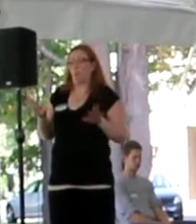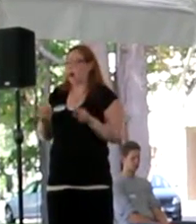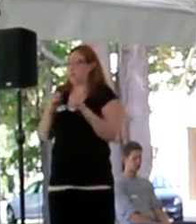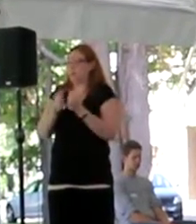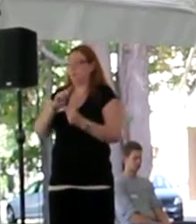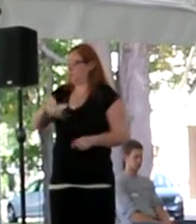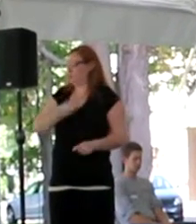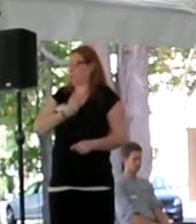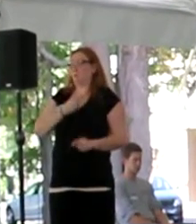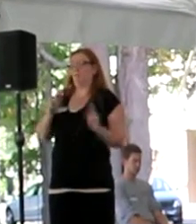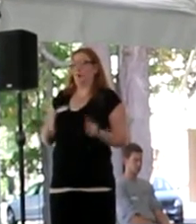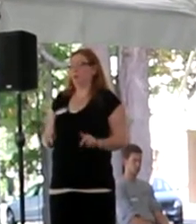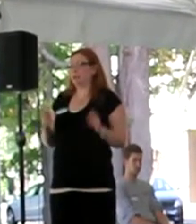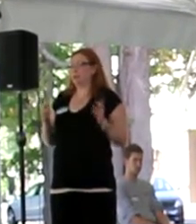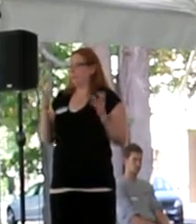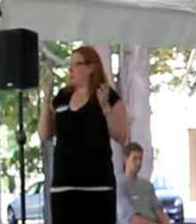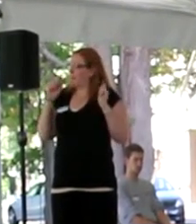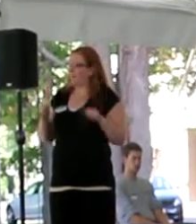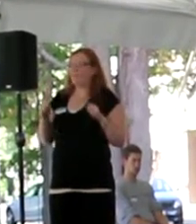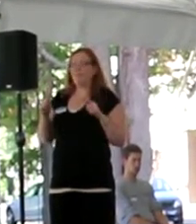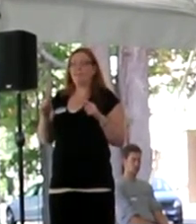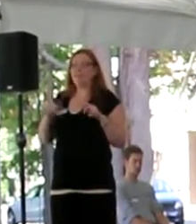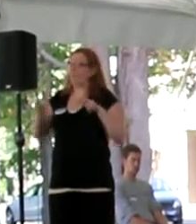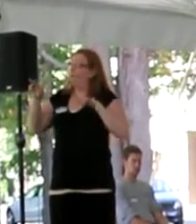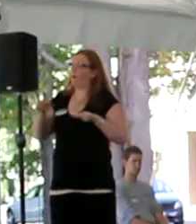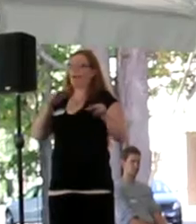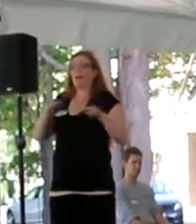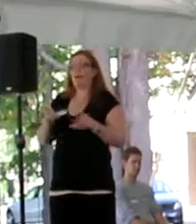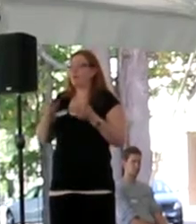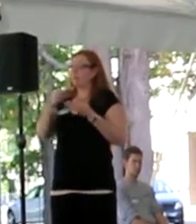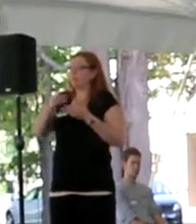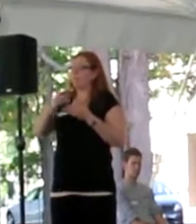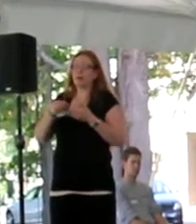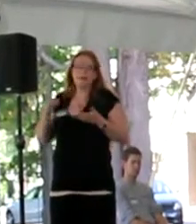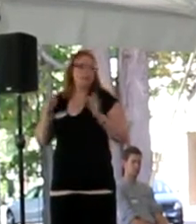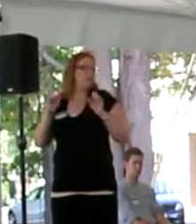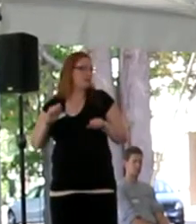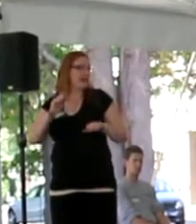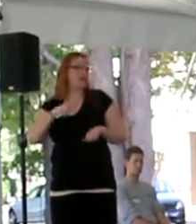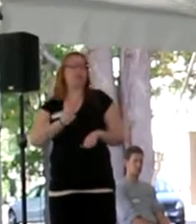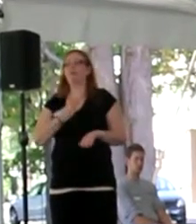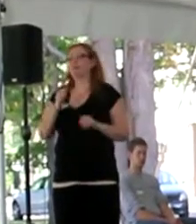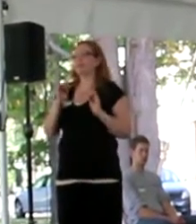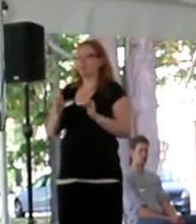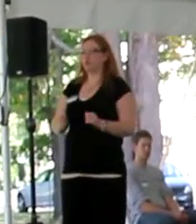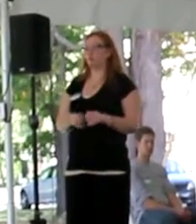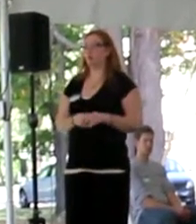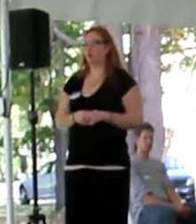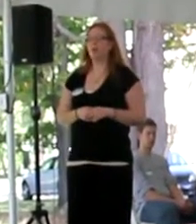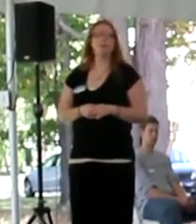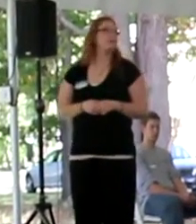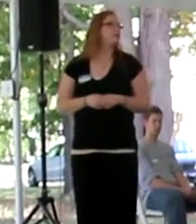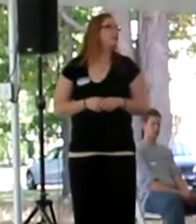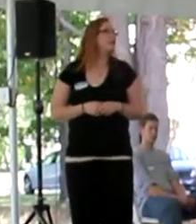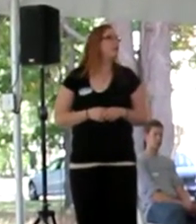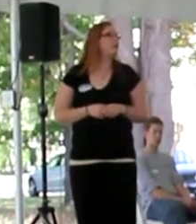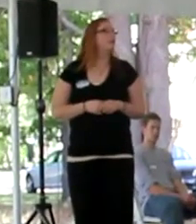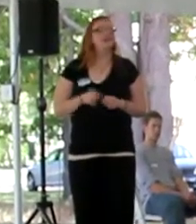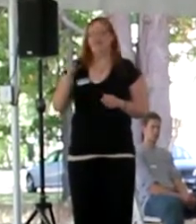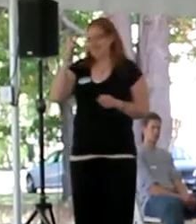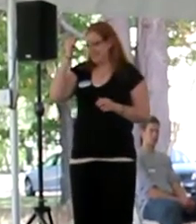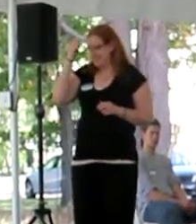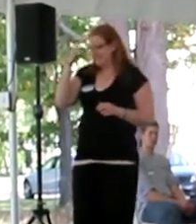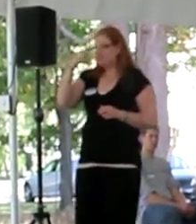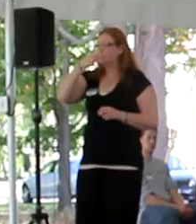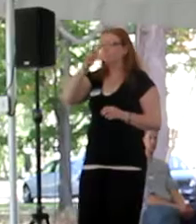Maybe you're just you and you want to come and you just want to walk and raise money. You can sign up as an individual. Now, here's where it gets tricky.